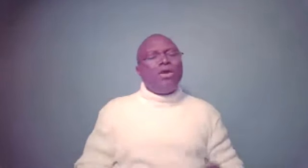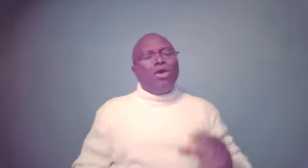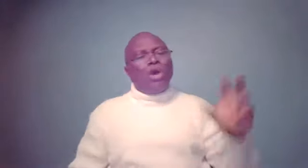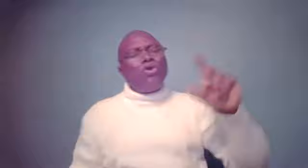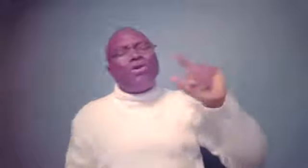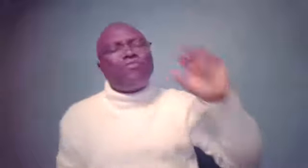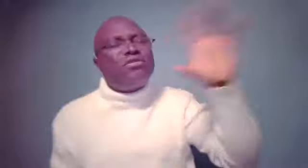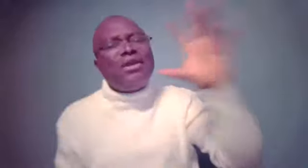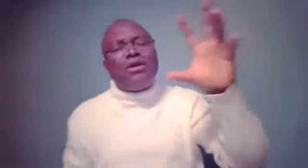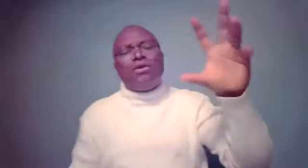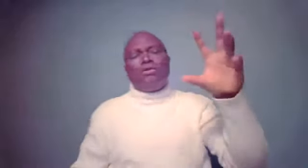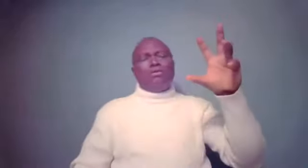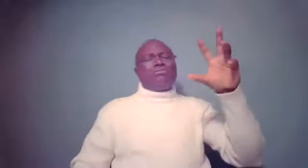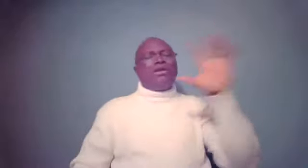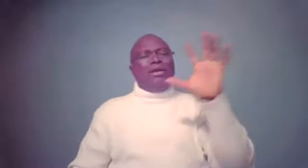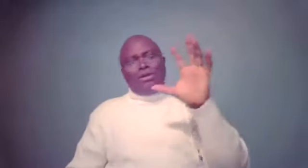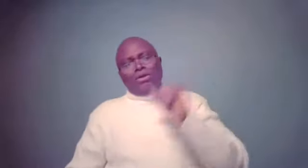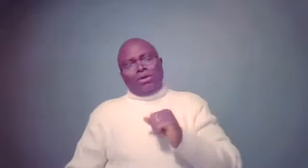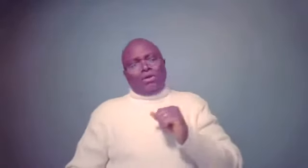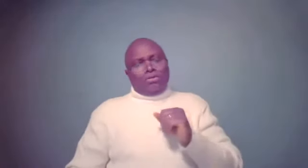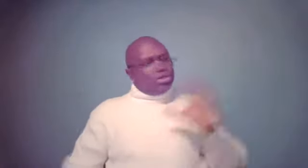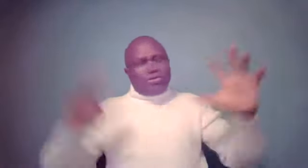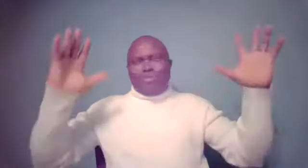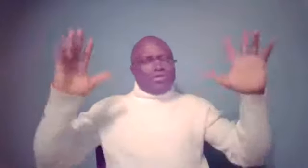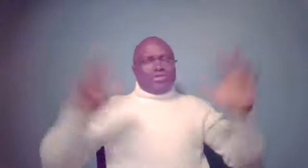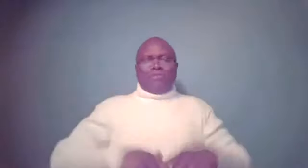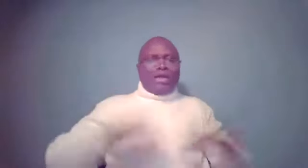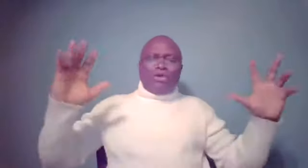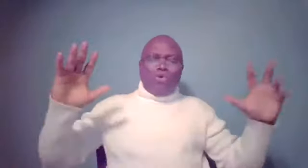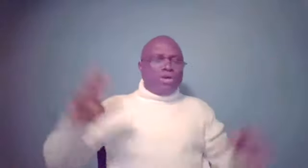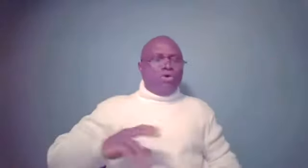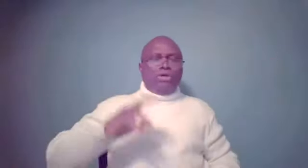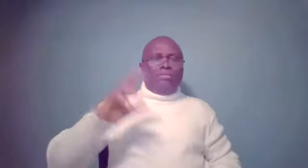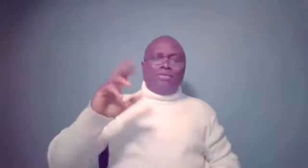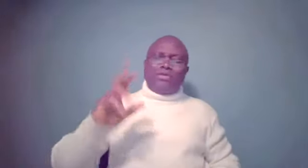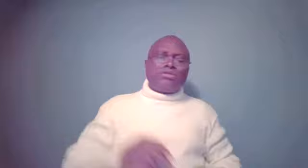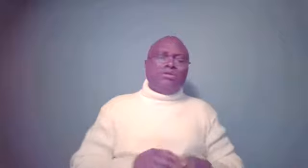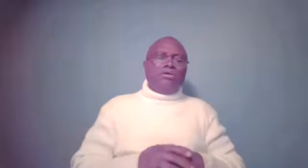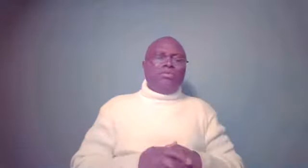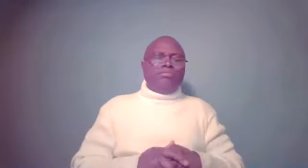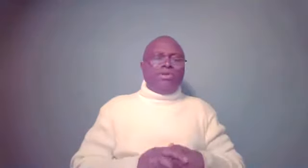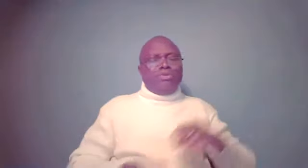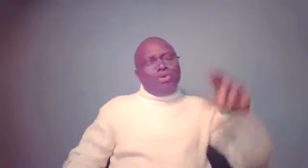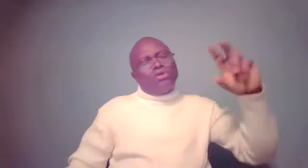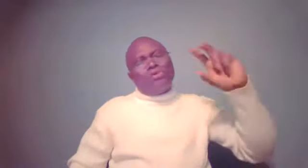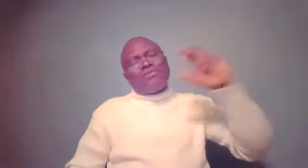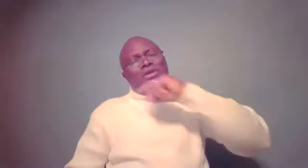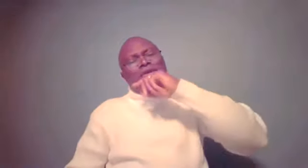we're going to look at three, three, just three persons. I mean, I can go on and on about this. But we're going to look at three